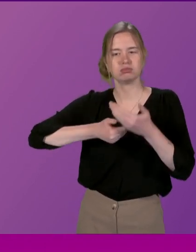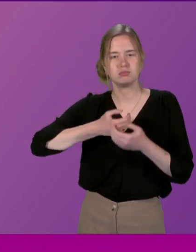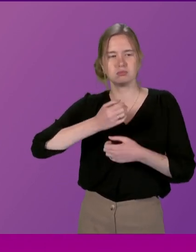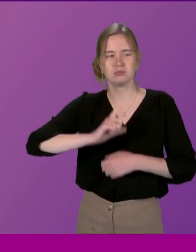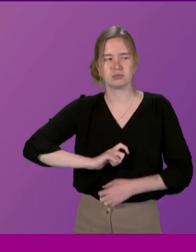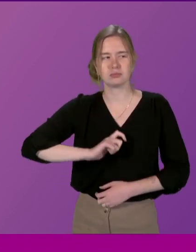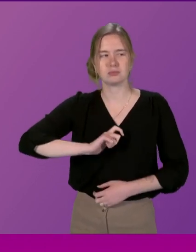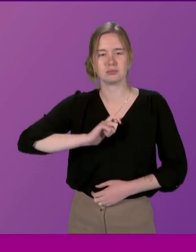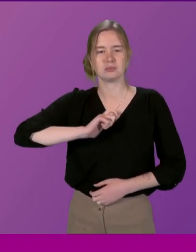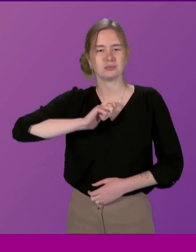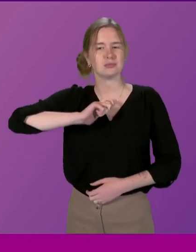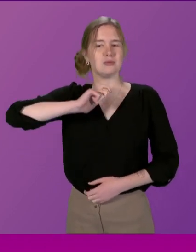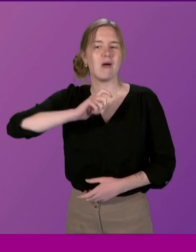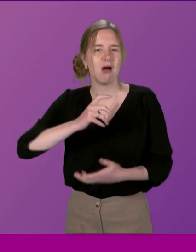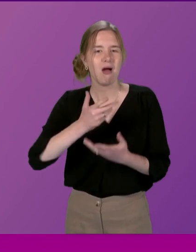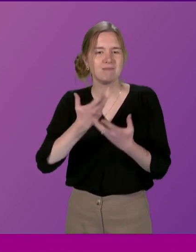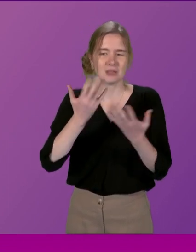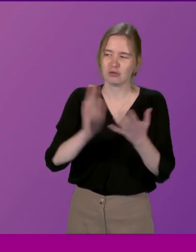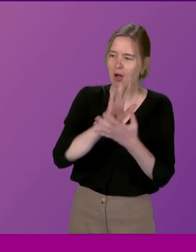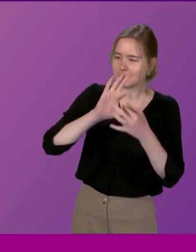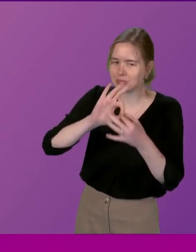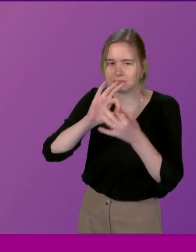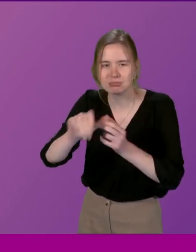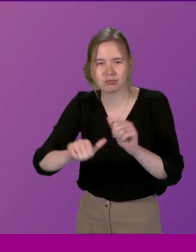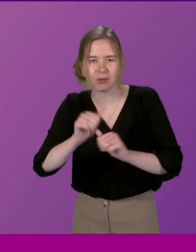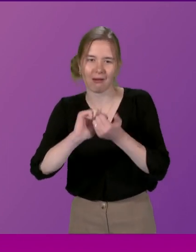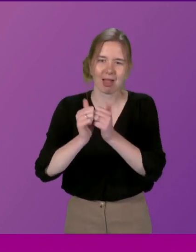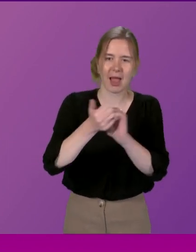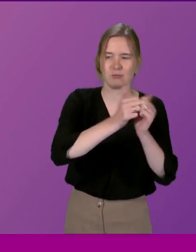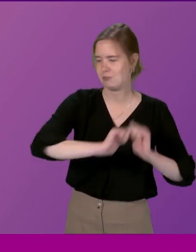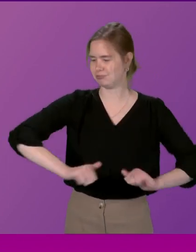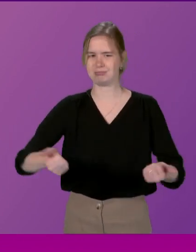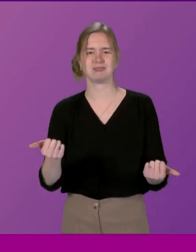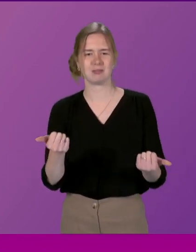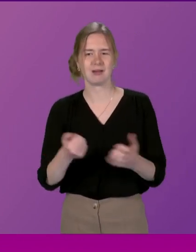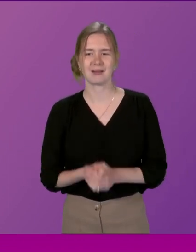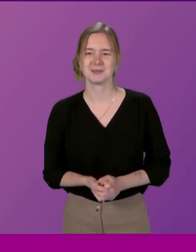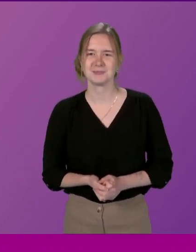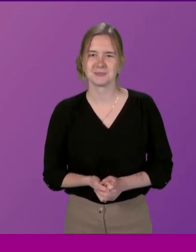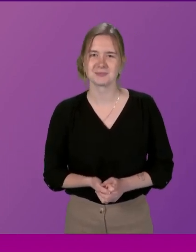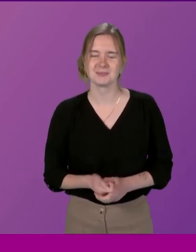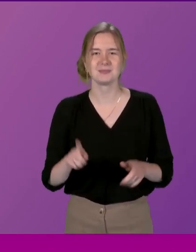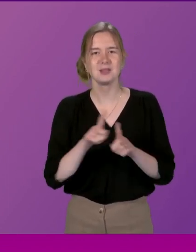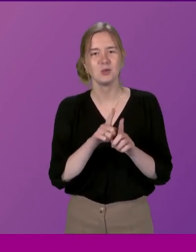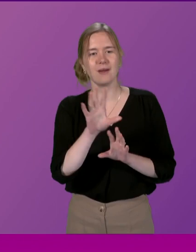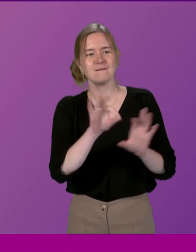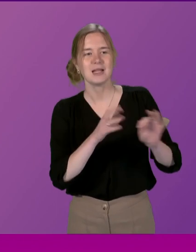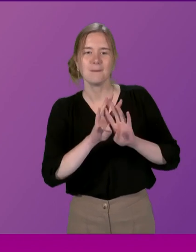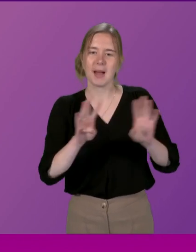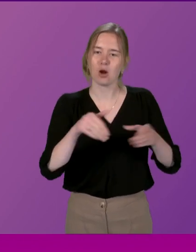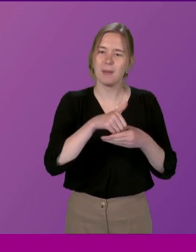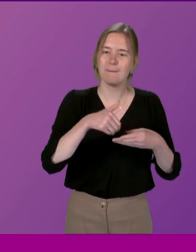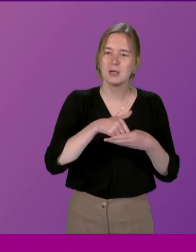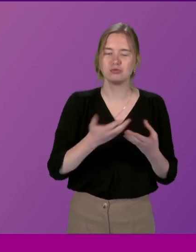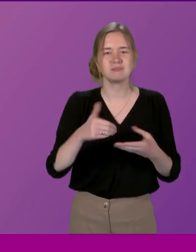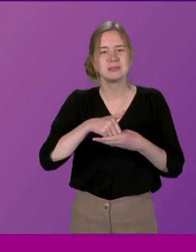growing in confidence Enjoying engaging with the process and collaborating well as a group We then invited a number of the panel members to